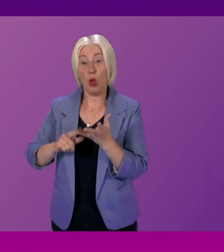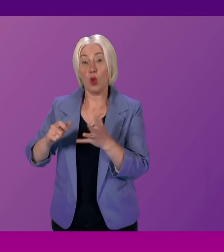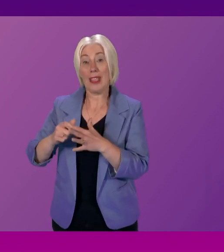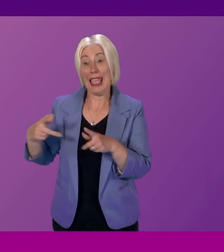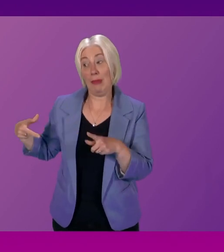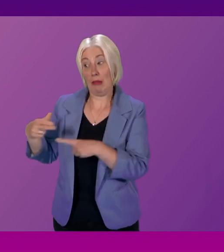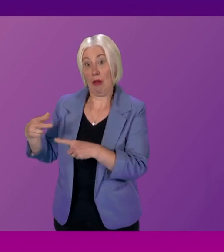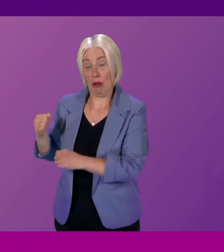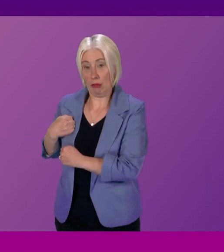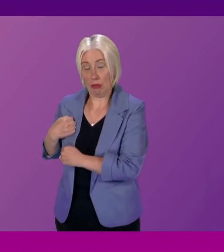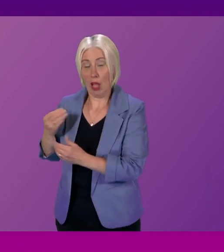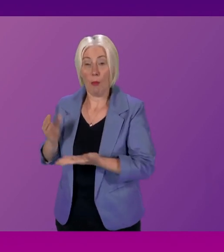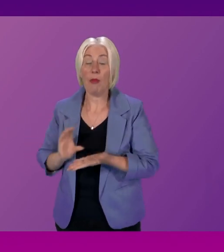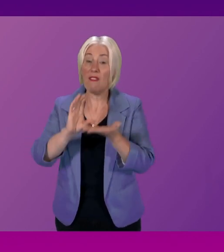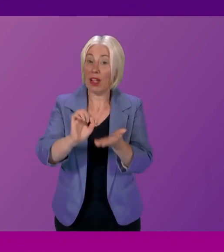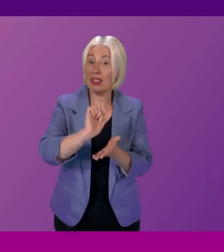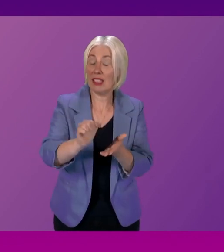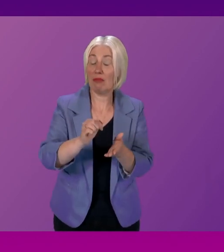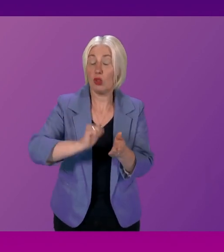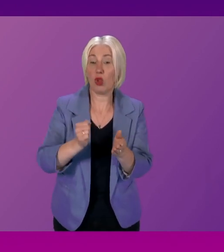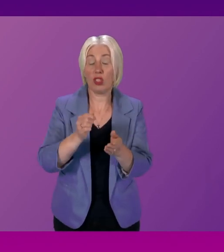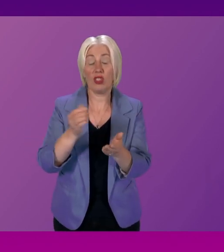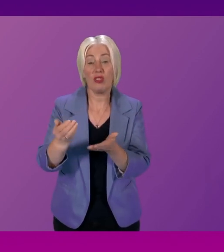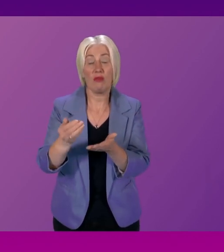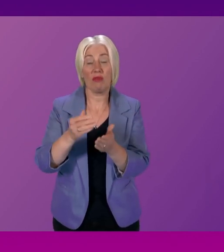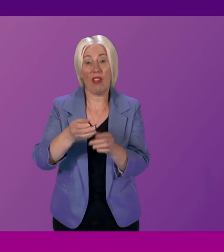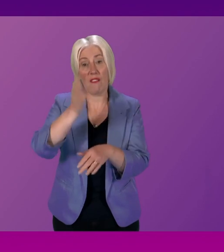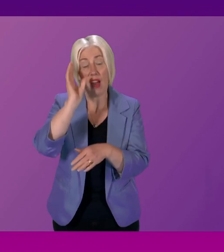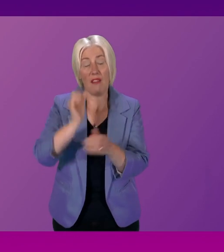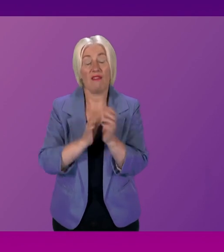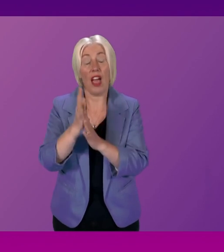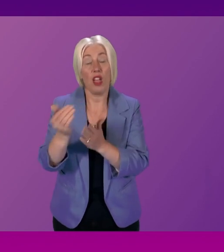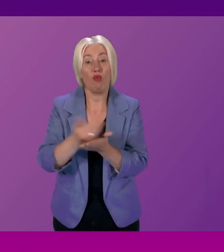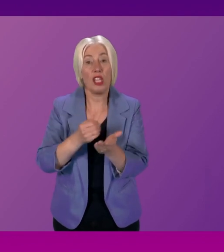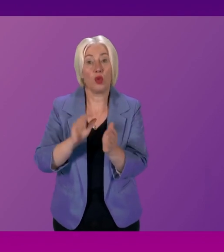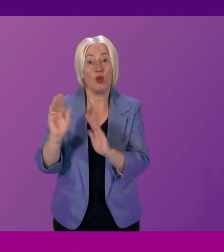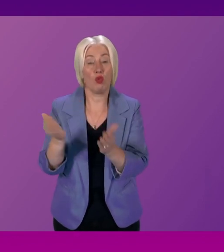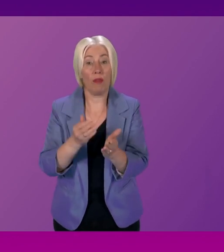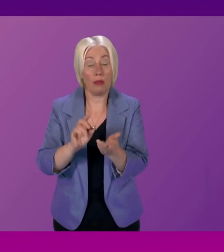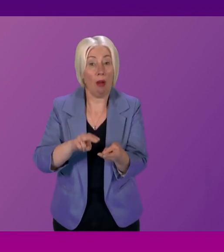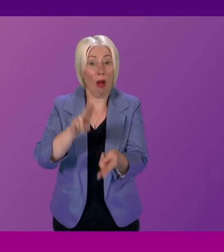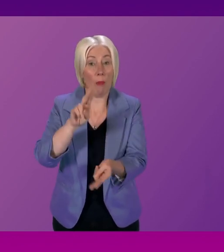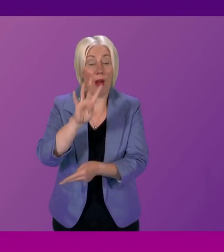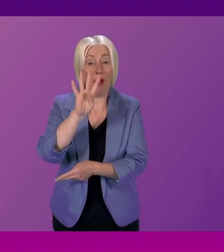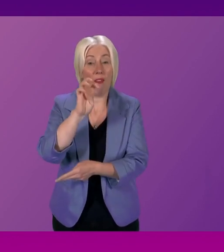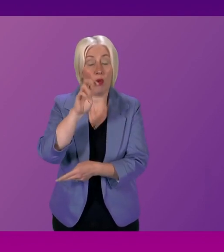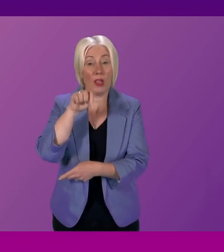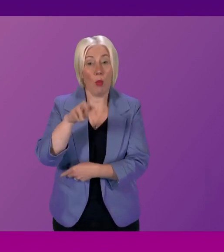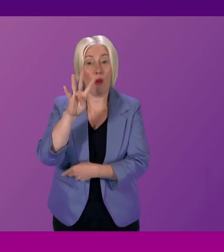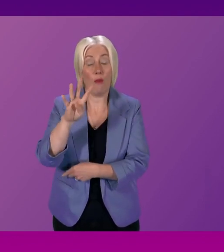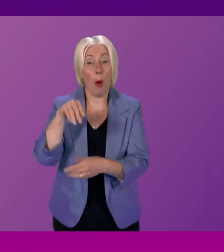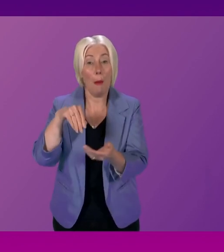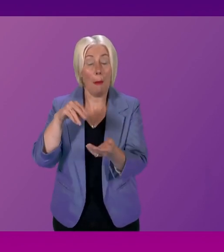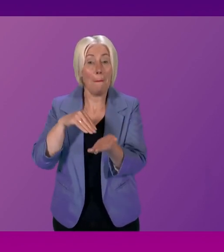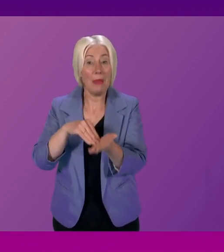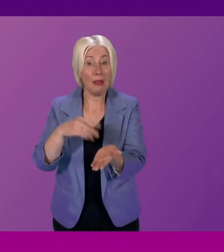we're providing SFRS with more than £368 million this year. That's an increase of £14.4 million on